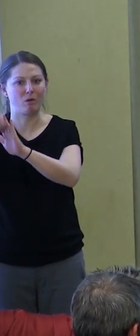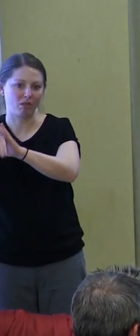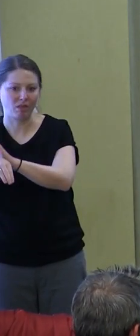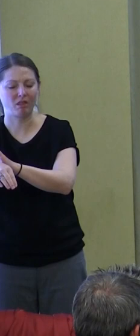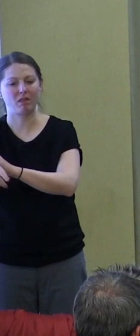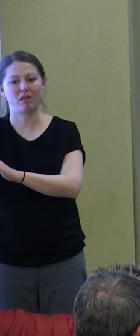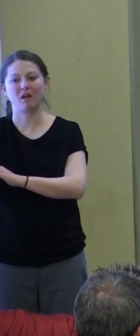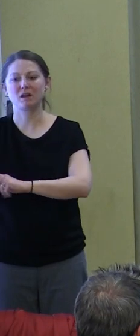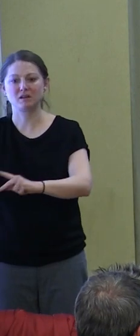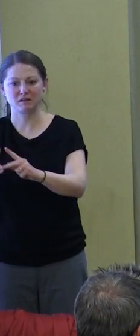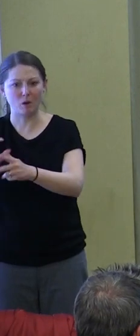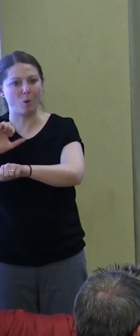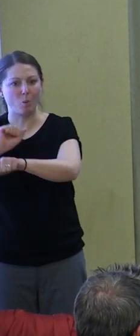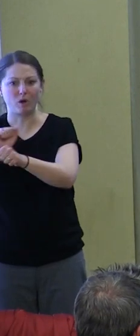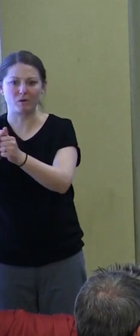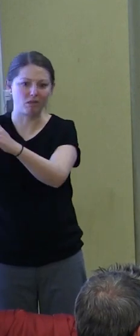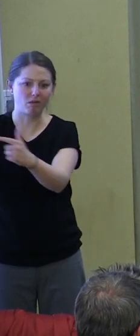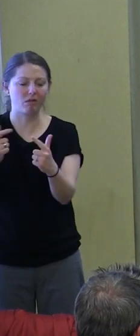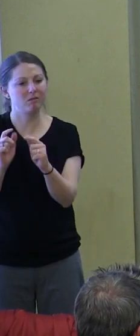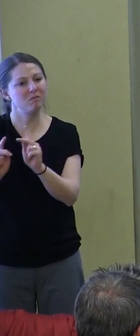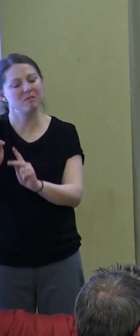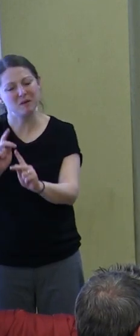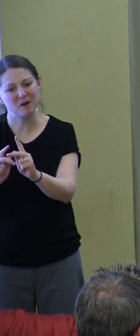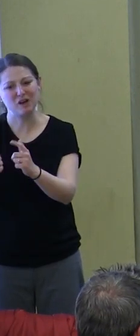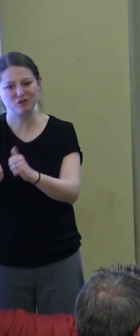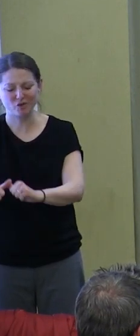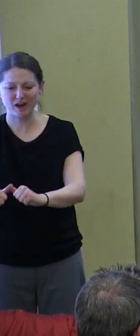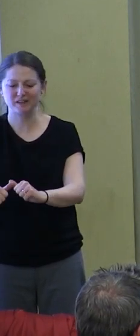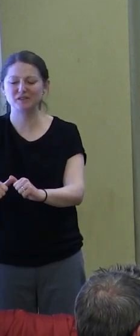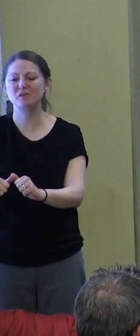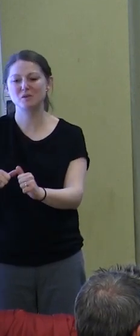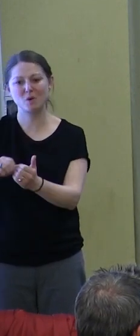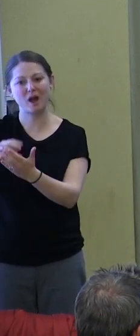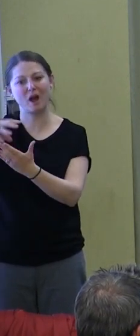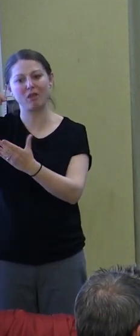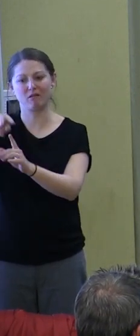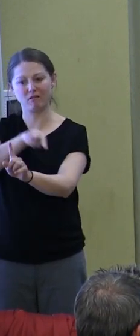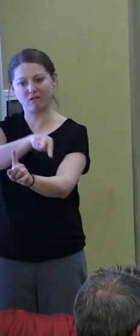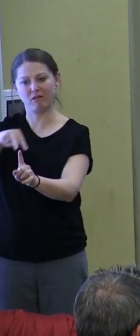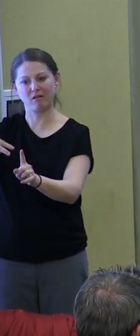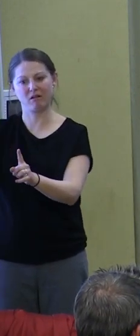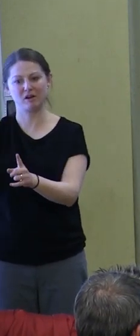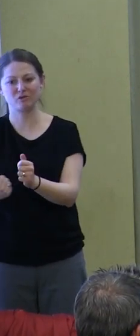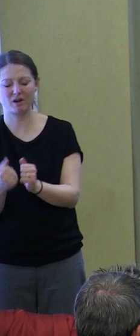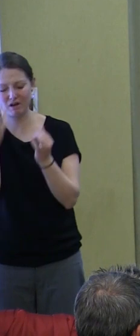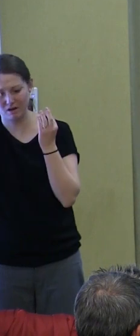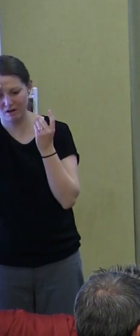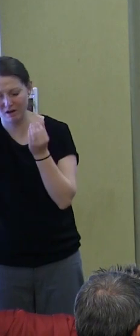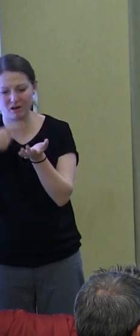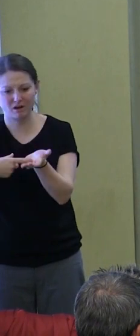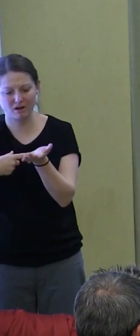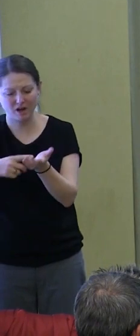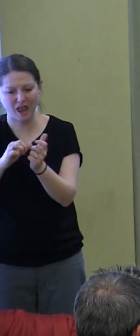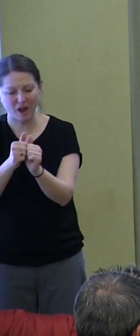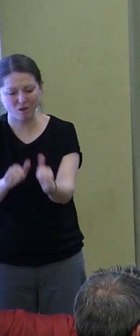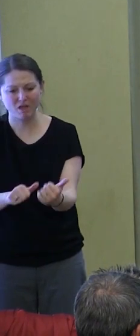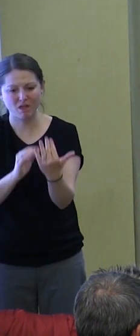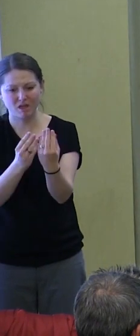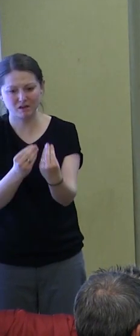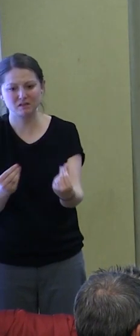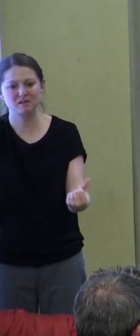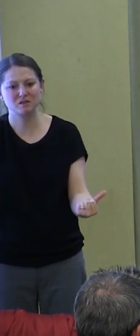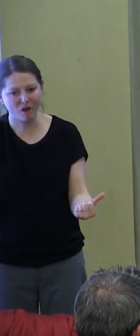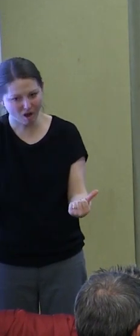to gather competing perspectives as they construct a proposal for how are we going to address and solve a